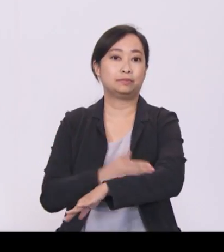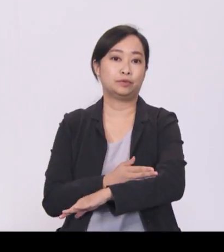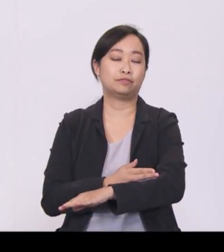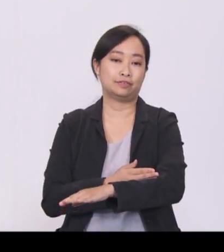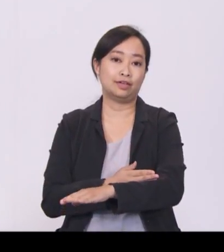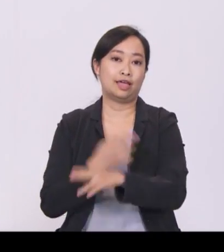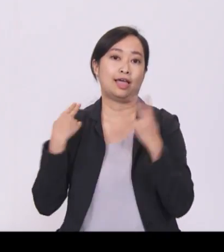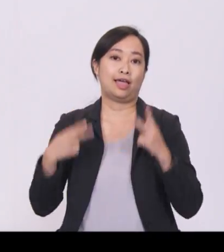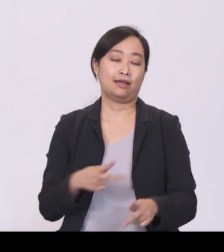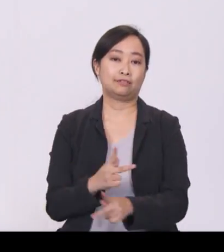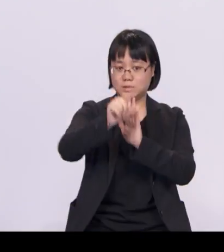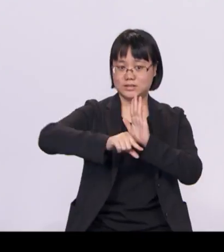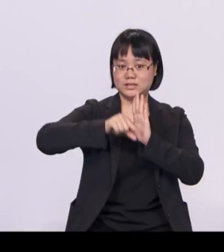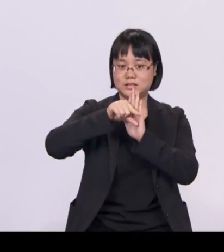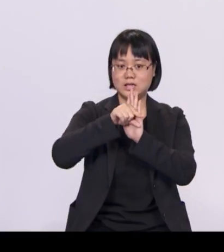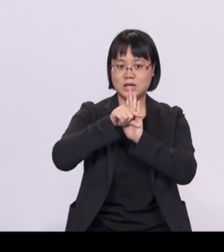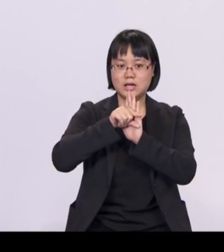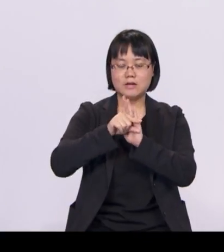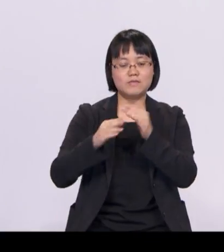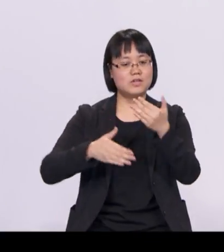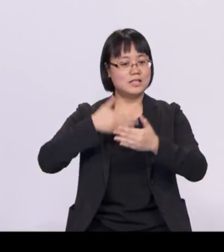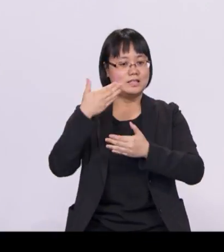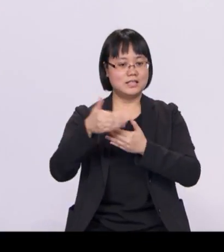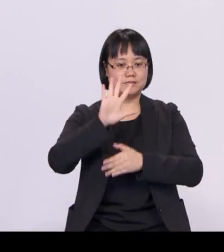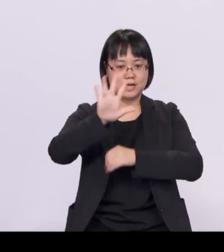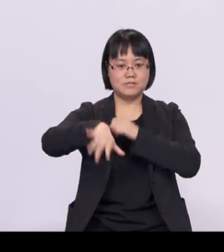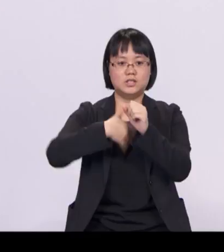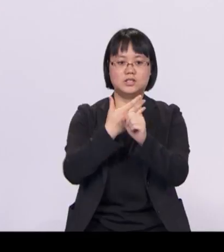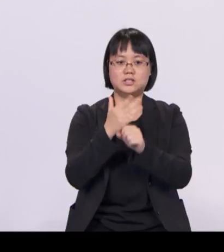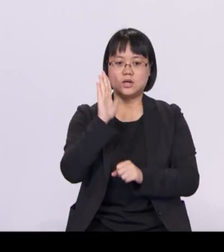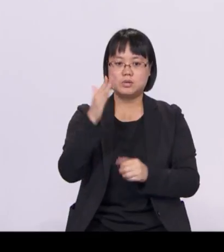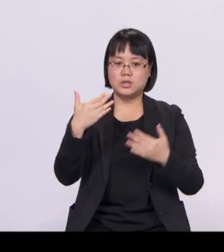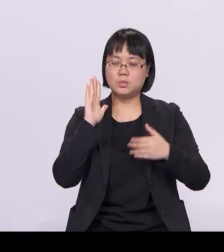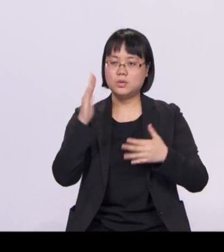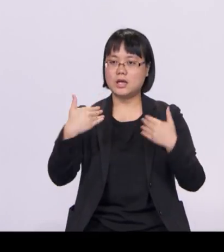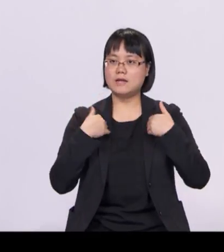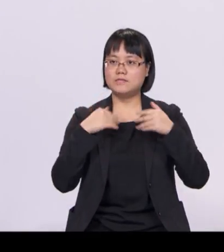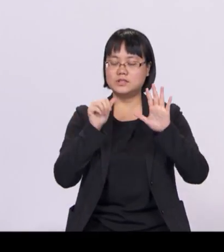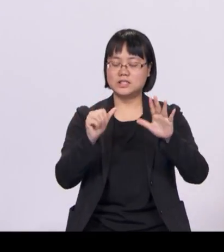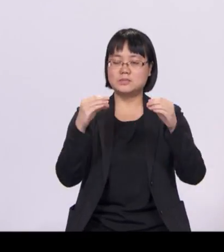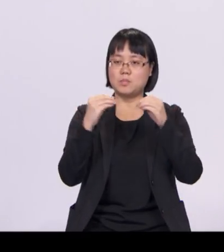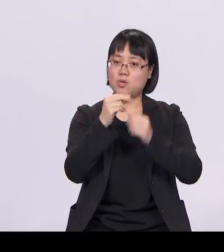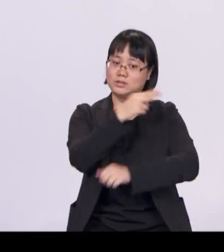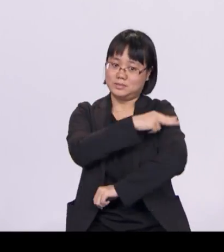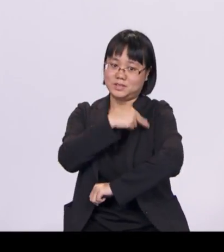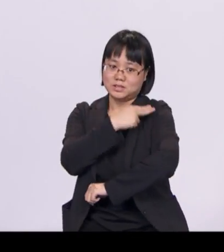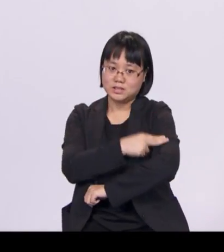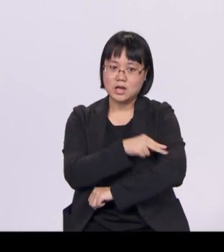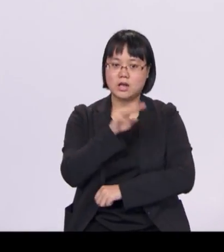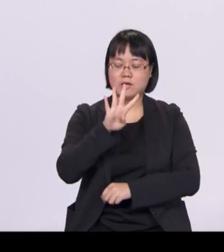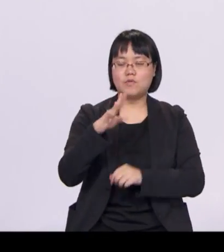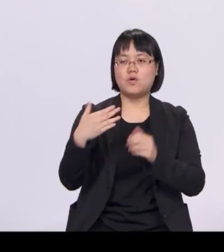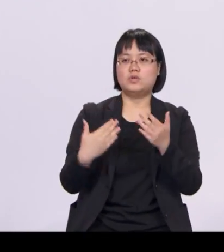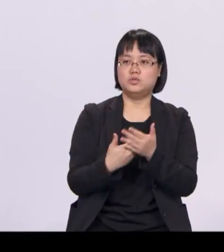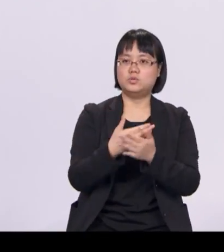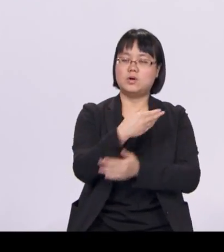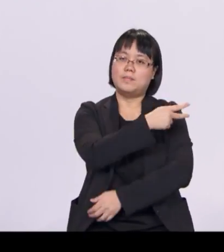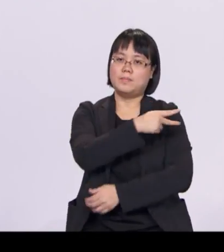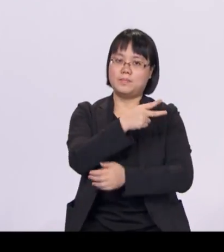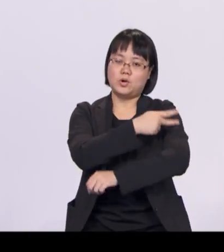Within the next five years, we will build six more general and community hospitals, four new polyclinics, and more nursing